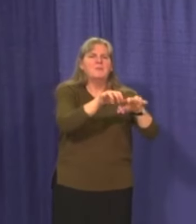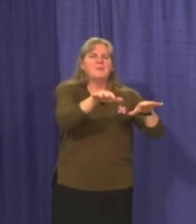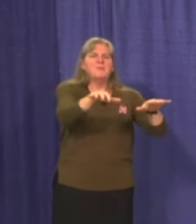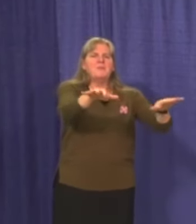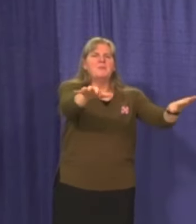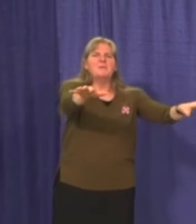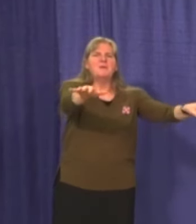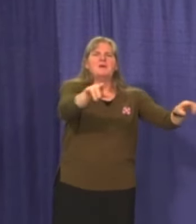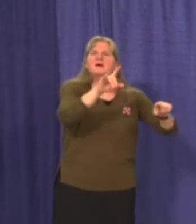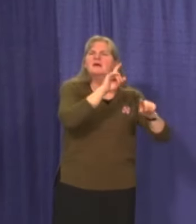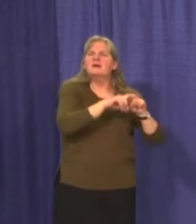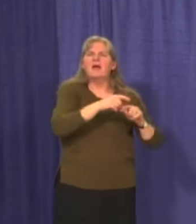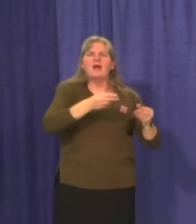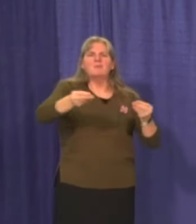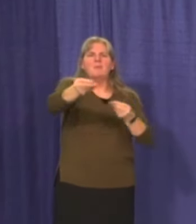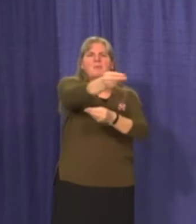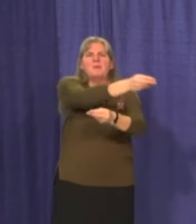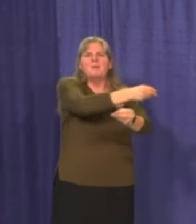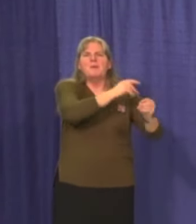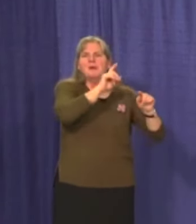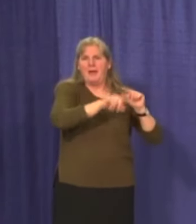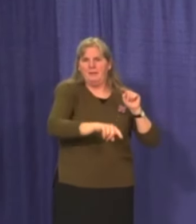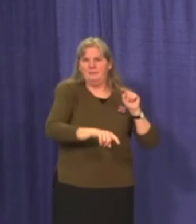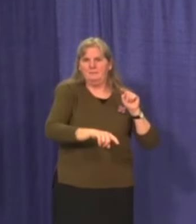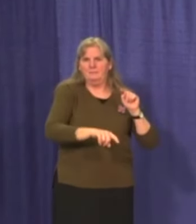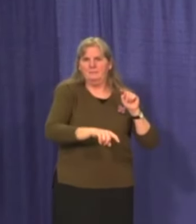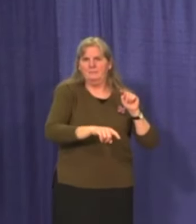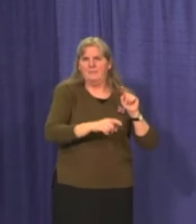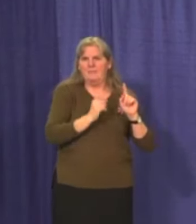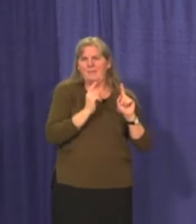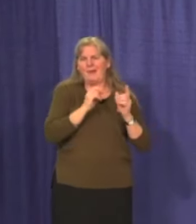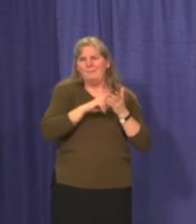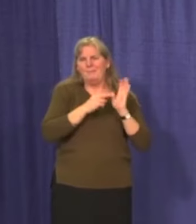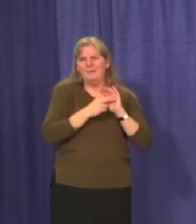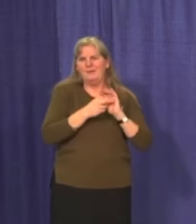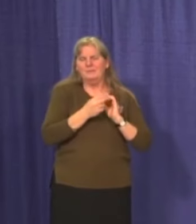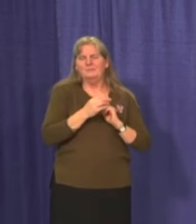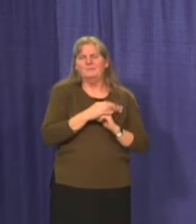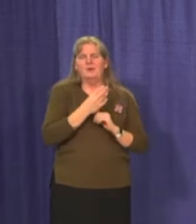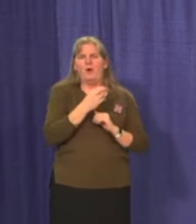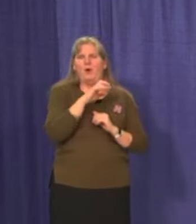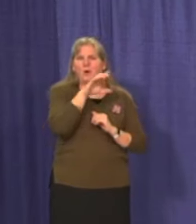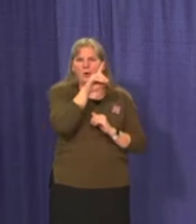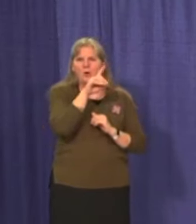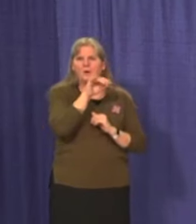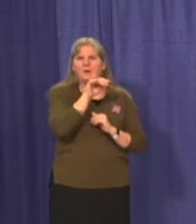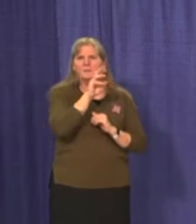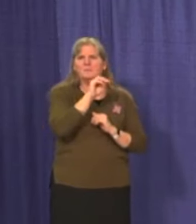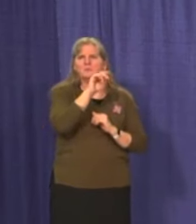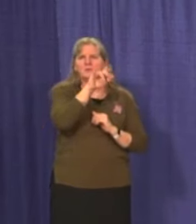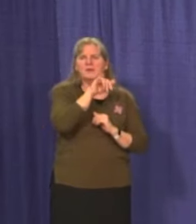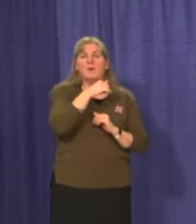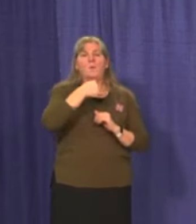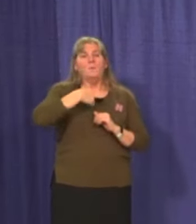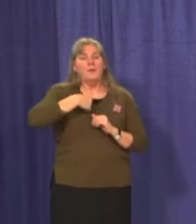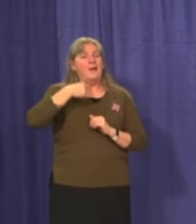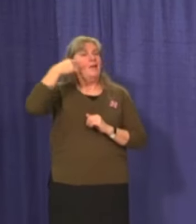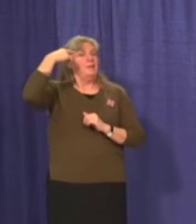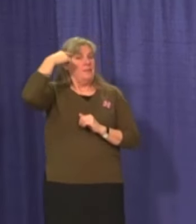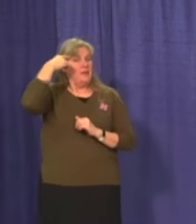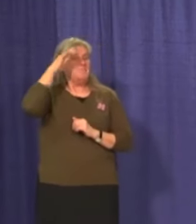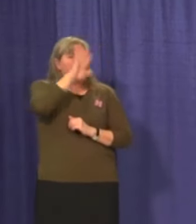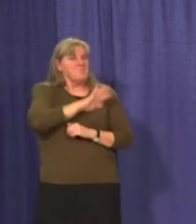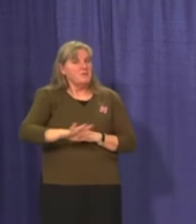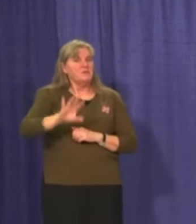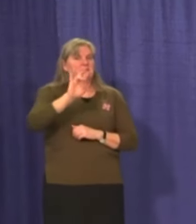to effectively circulate in the population. So the estimates are that we think that's around 70%, but that